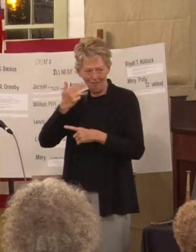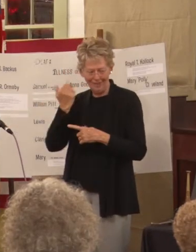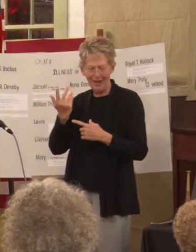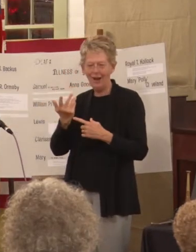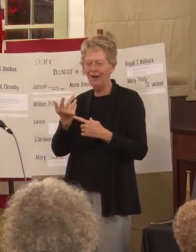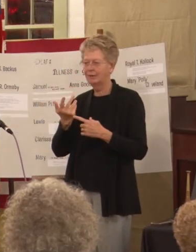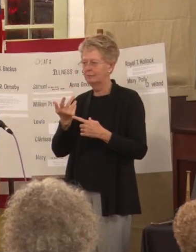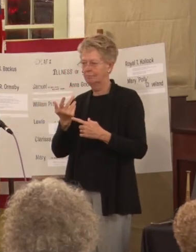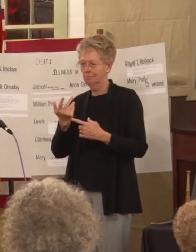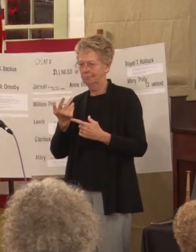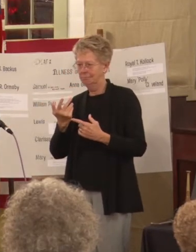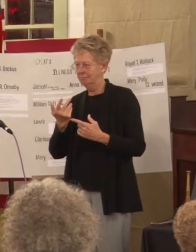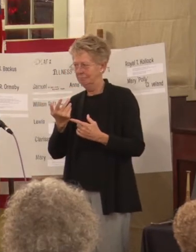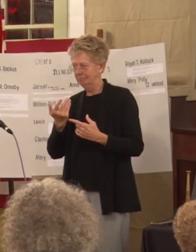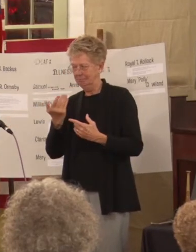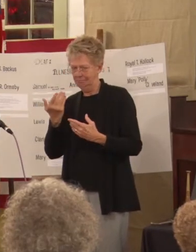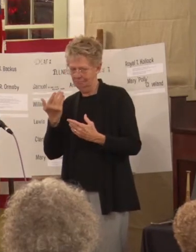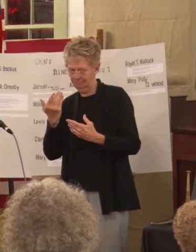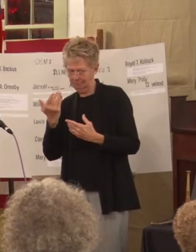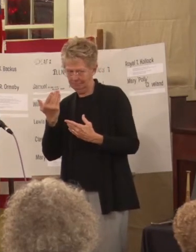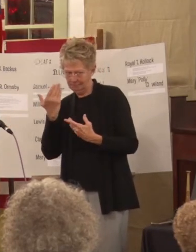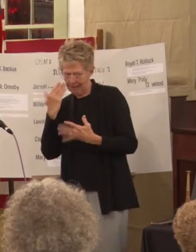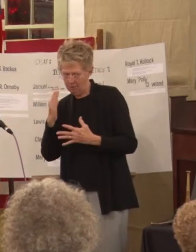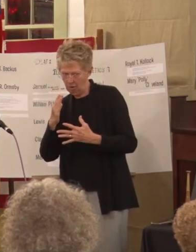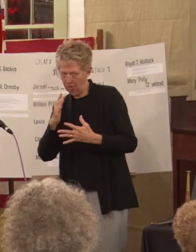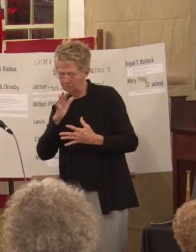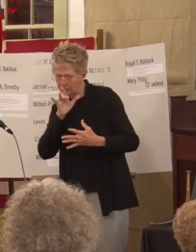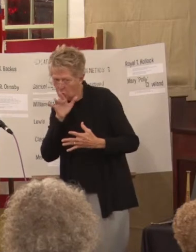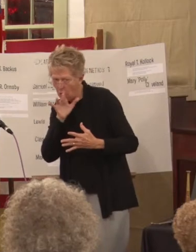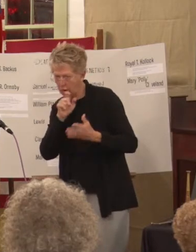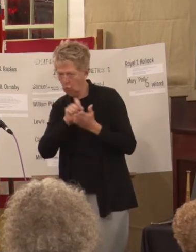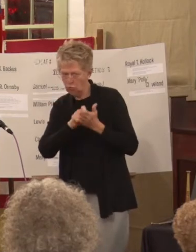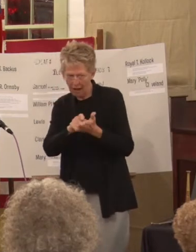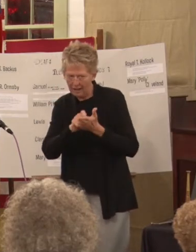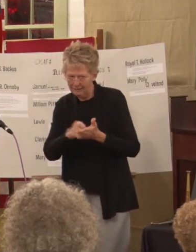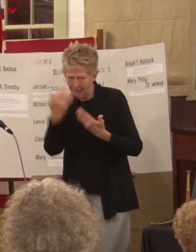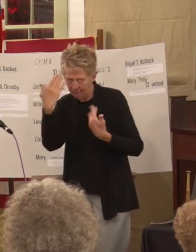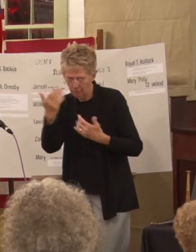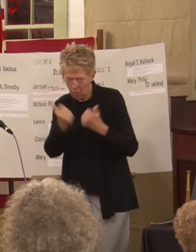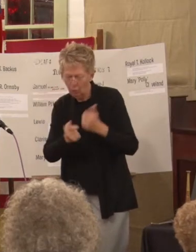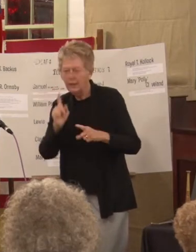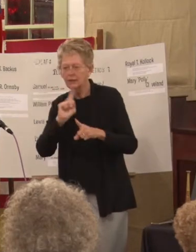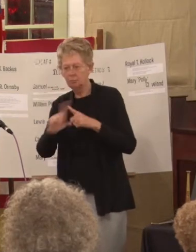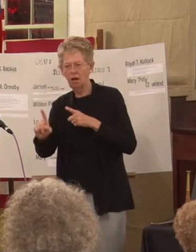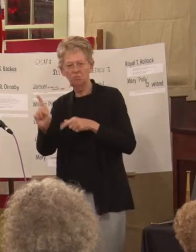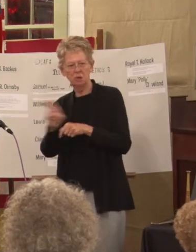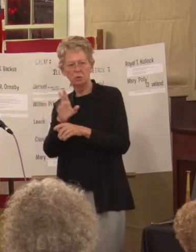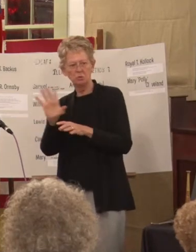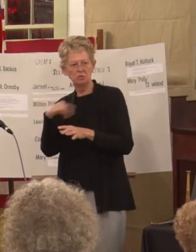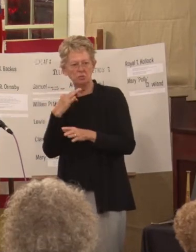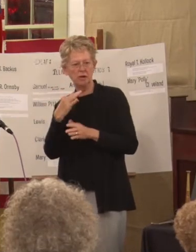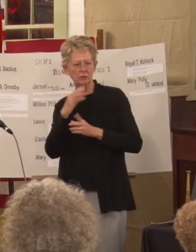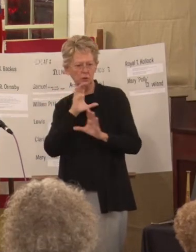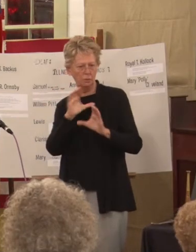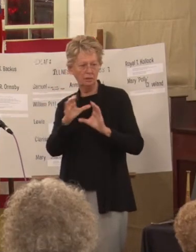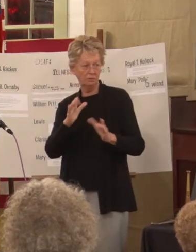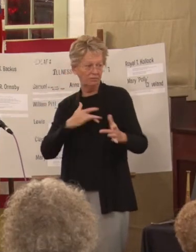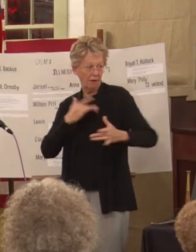And I don't know if this was like in talk or if it was in writing, but it was very exciting that the president of the United